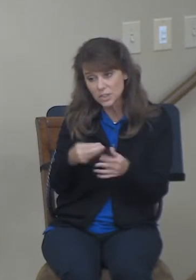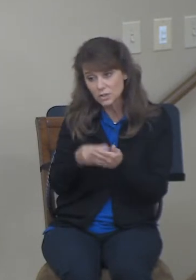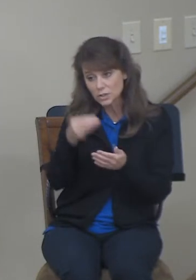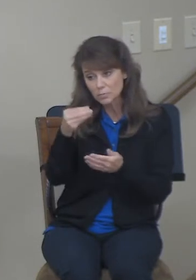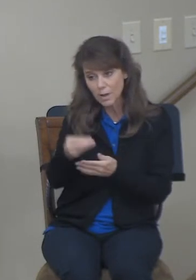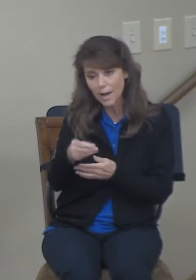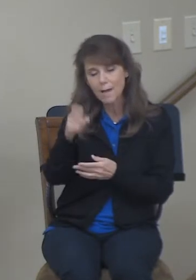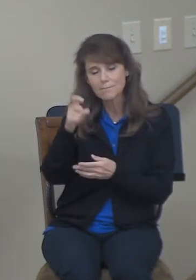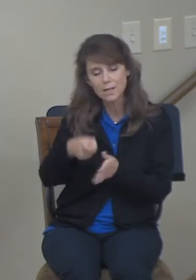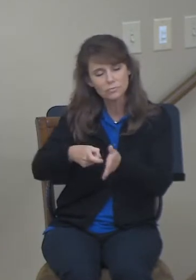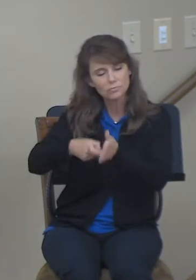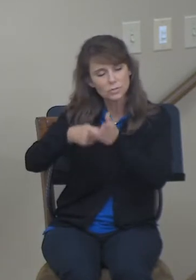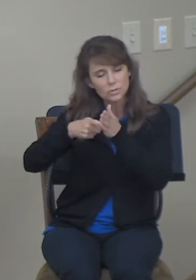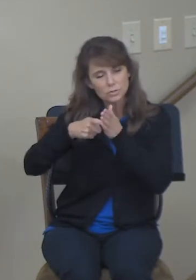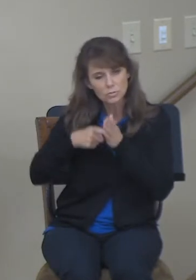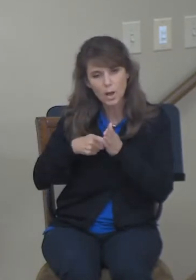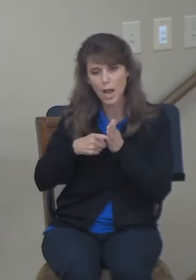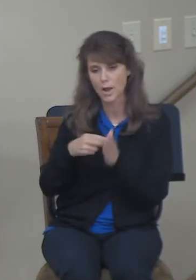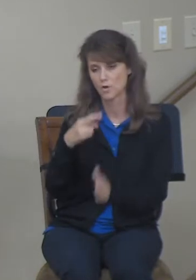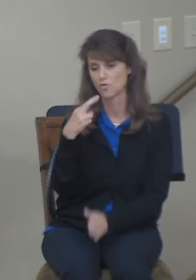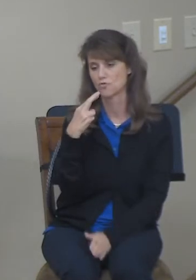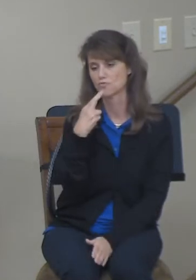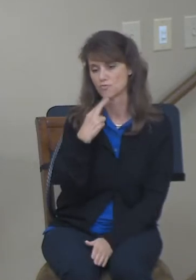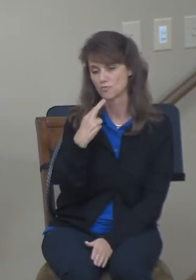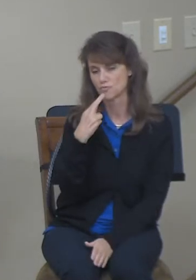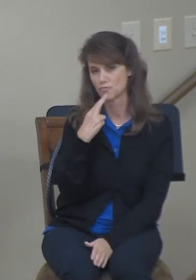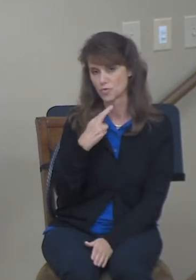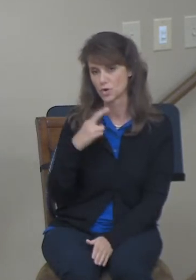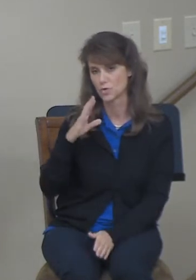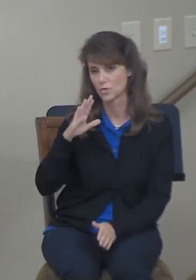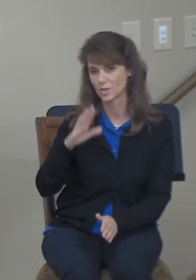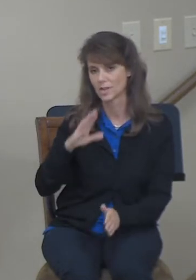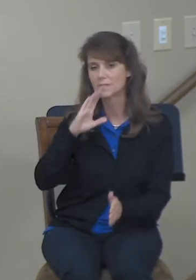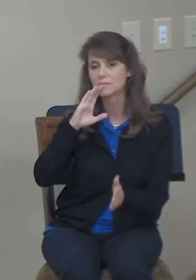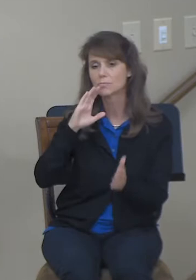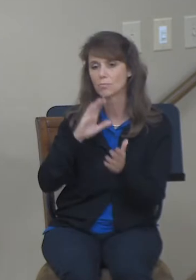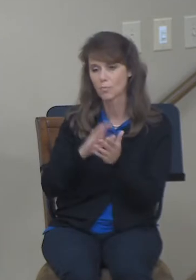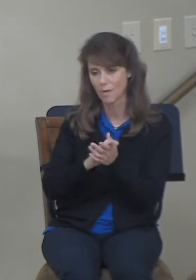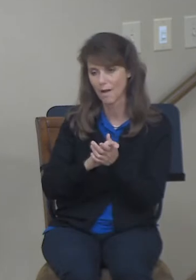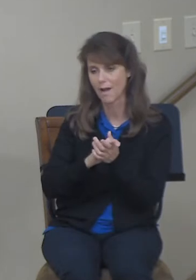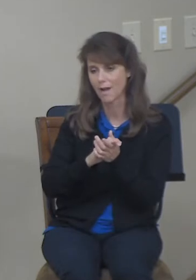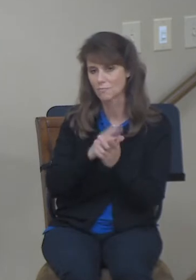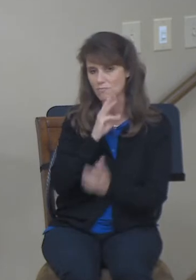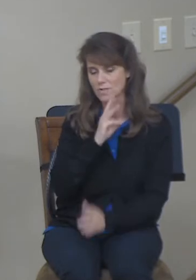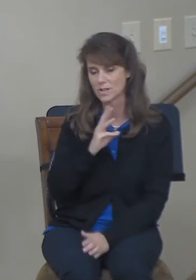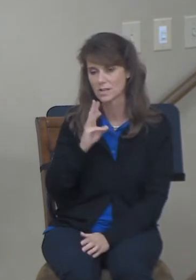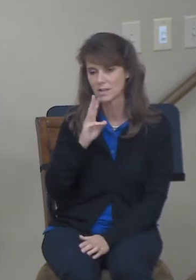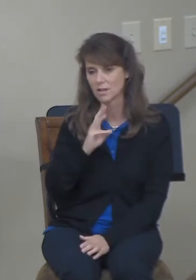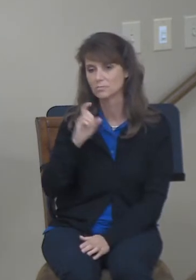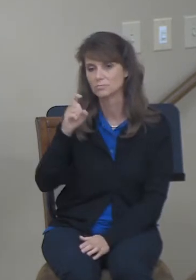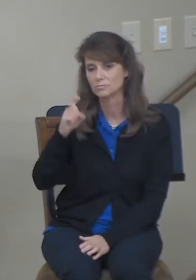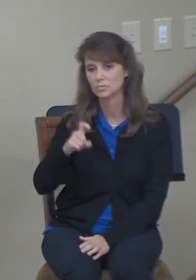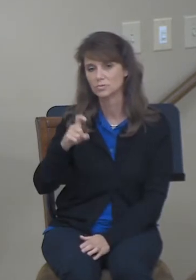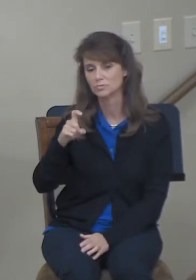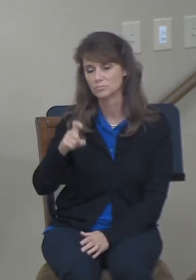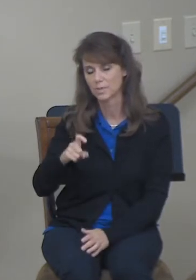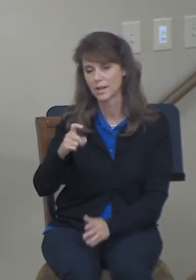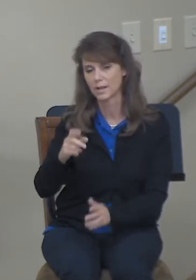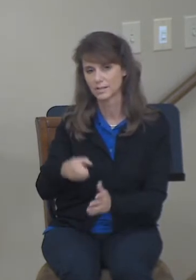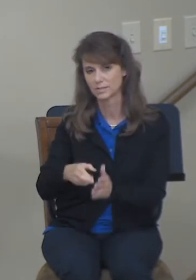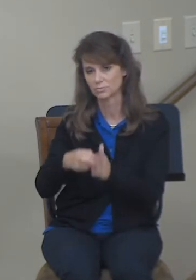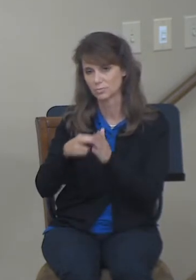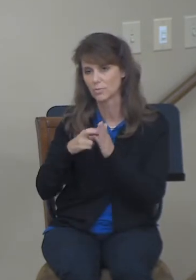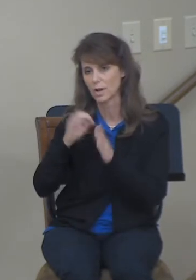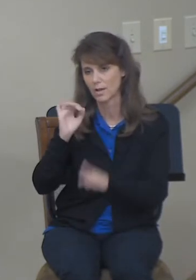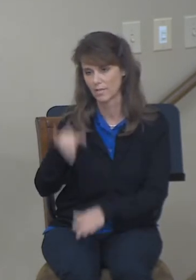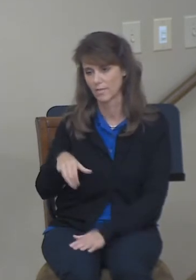require Ruth the Moabitess, the widow of the deceased, in order to raise up the name of the deceased on his inheritance. That's